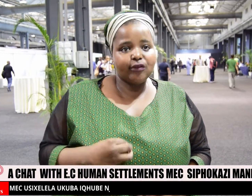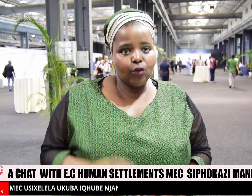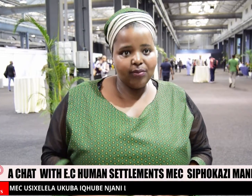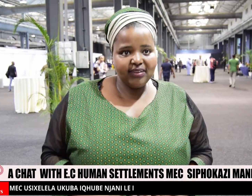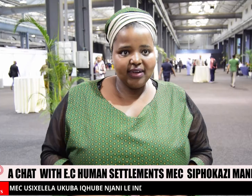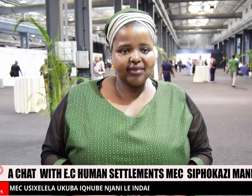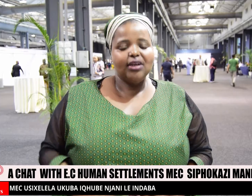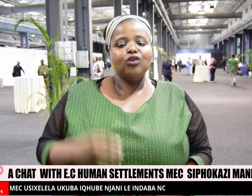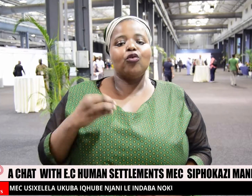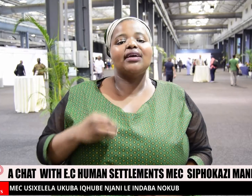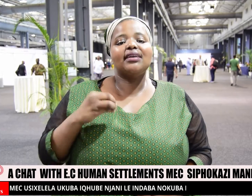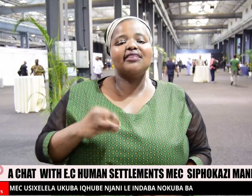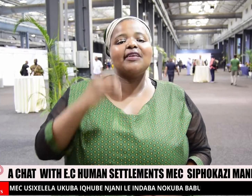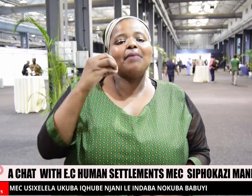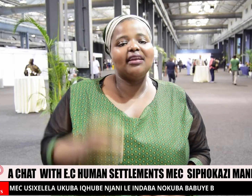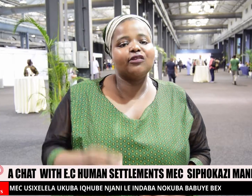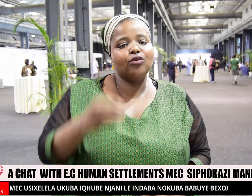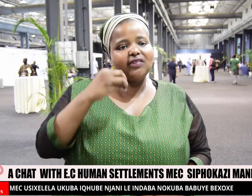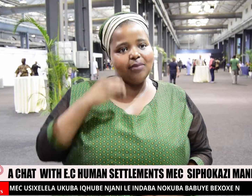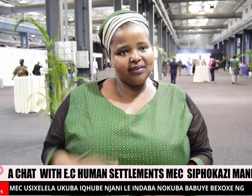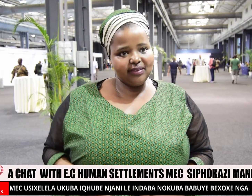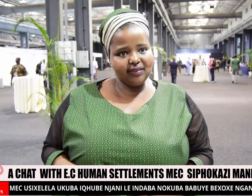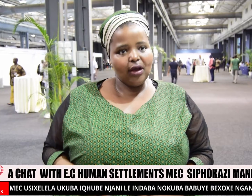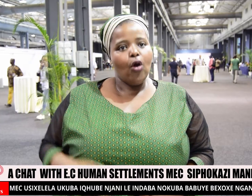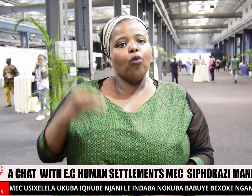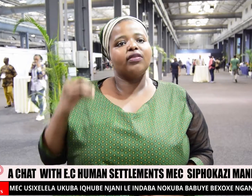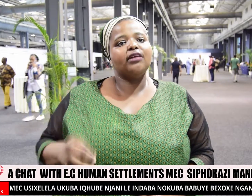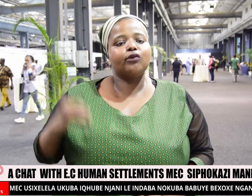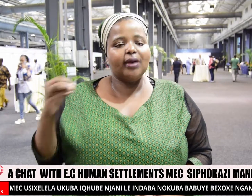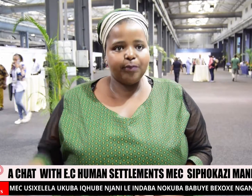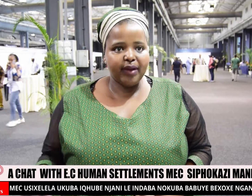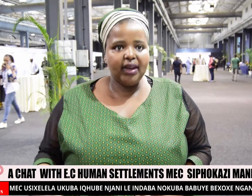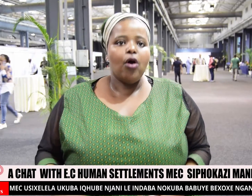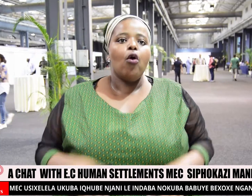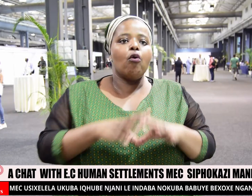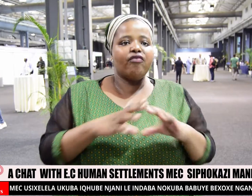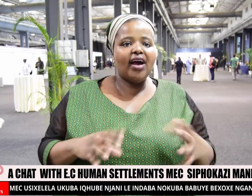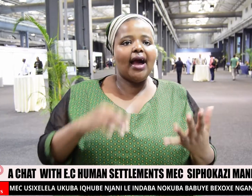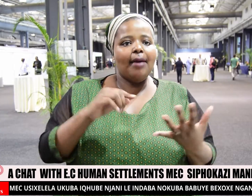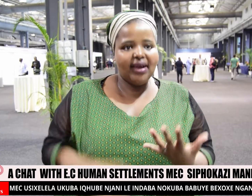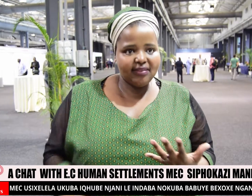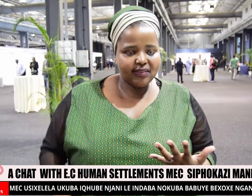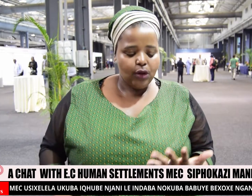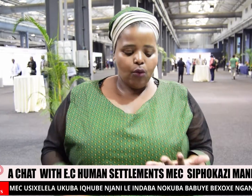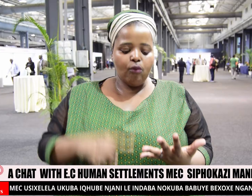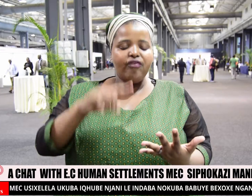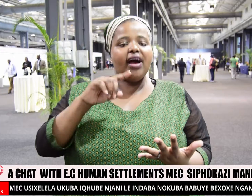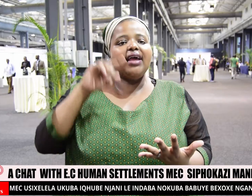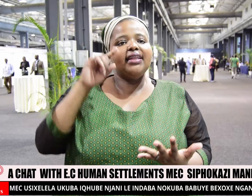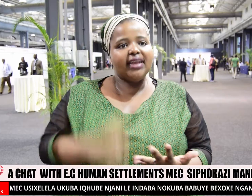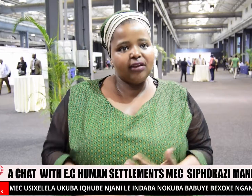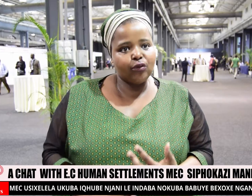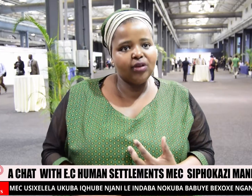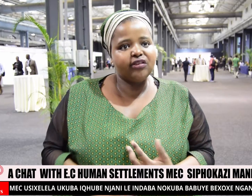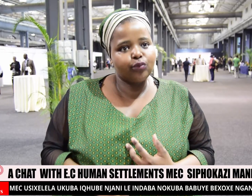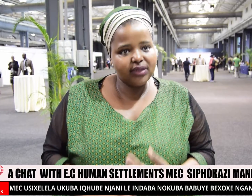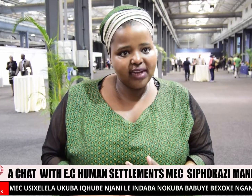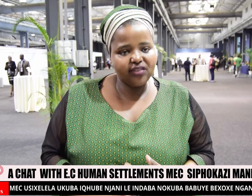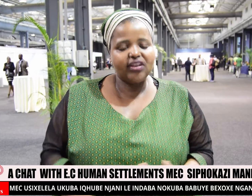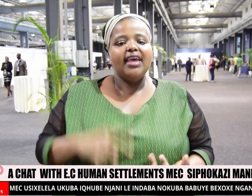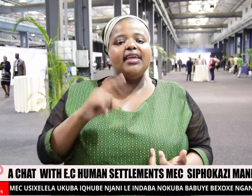the Minister has committed to increase the amount of emergencies. If don't have a lot of money,